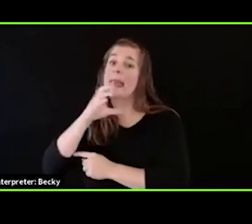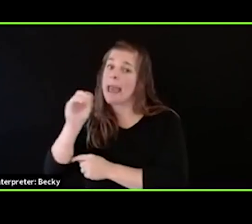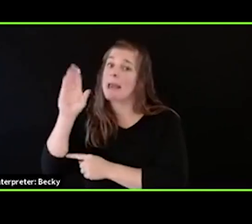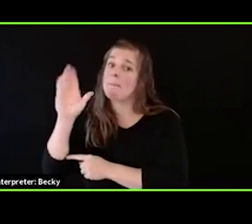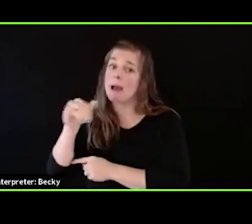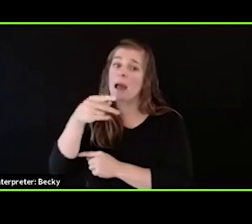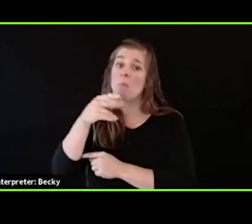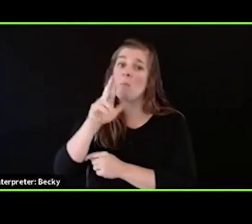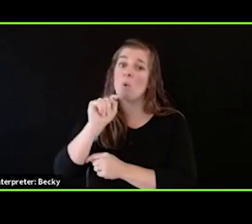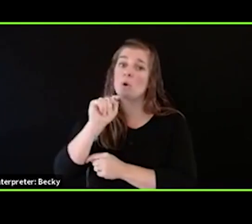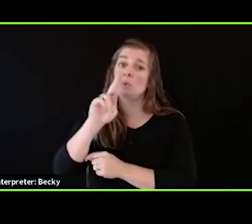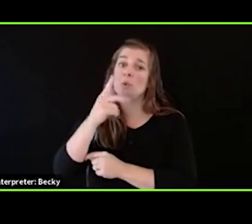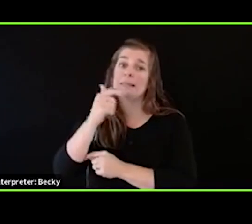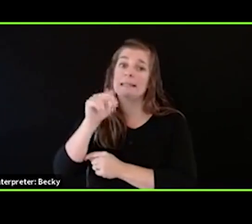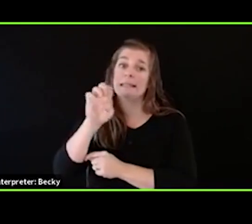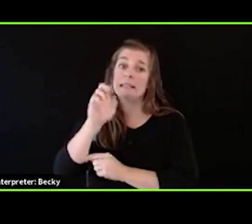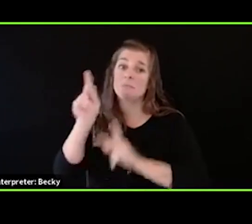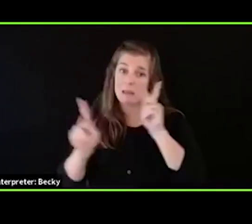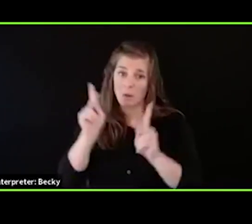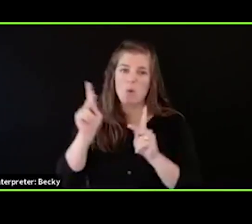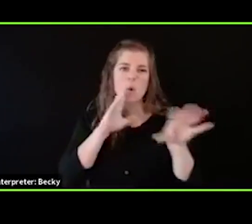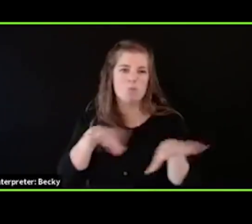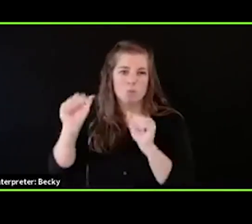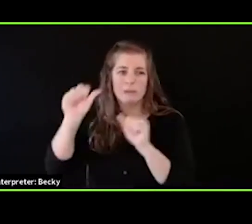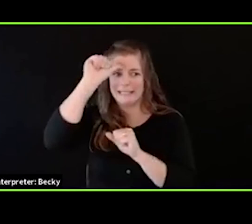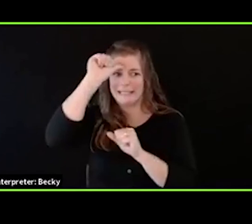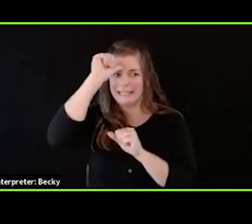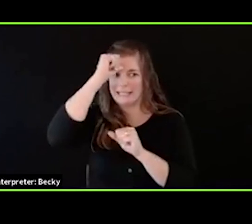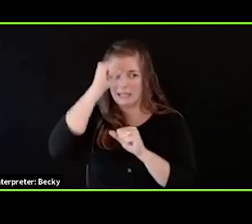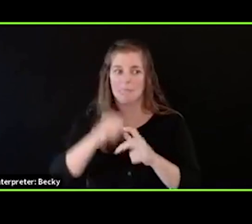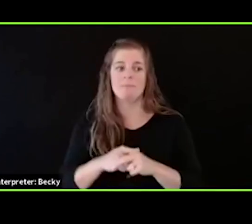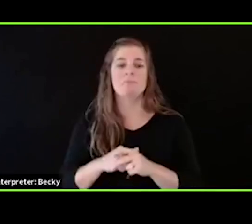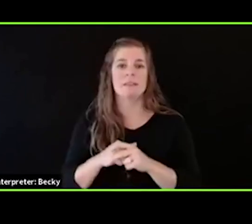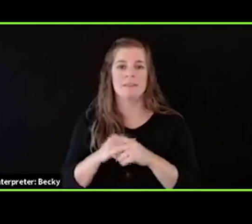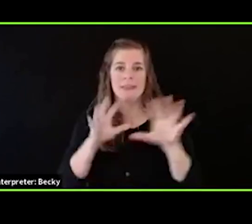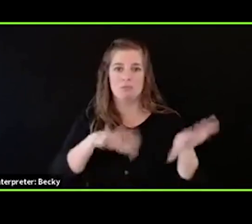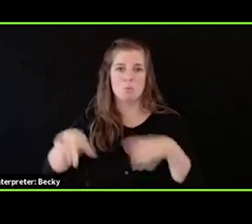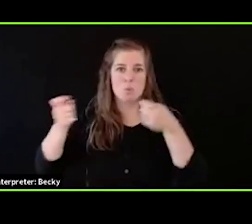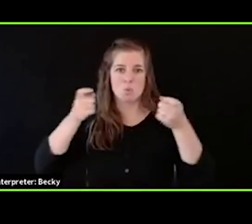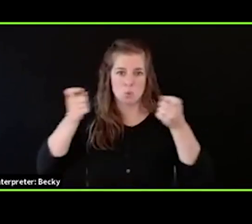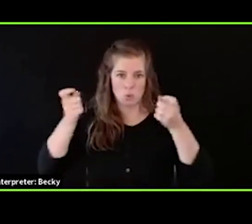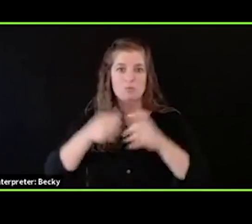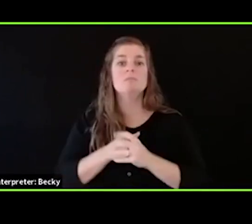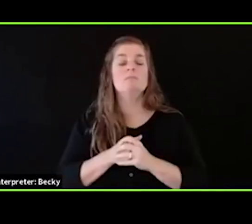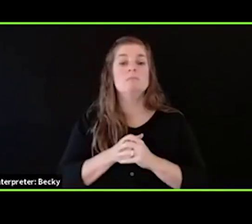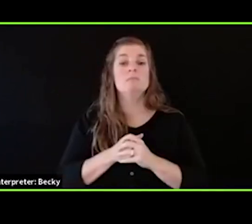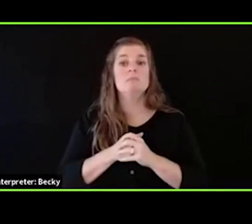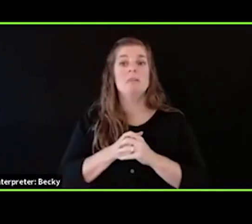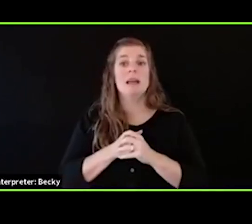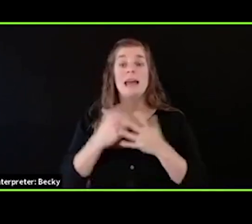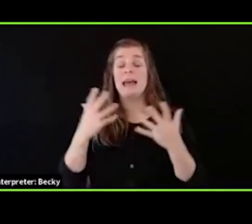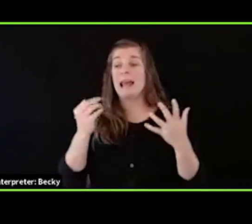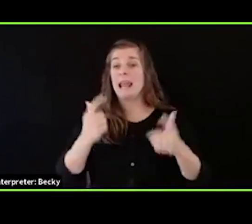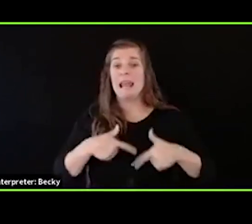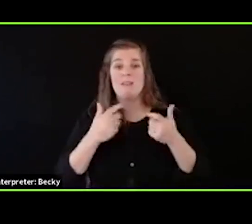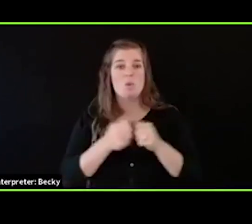occupied parts of India long after British rule of India ended. And while living with those and other multiple